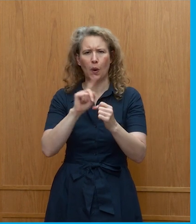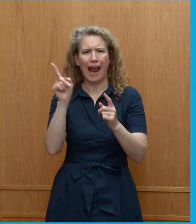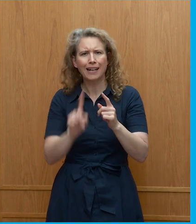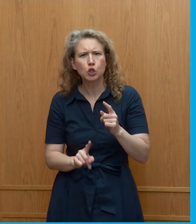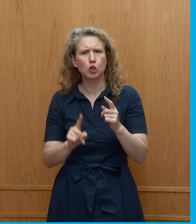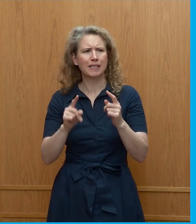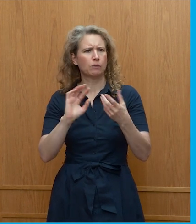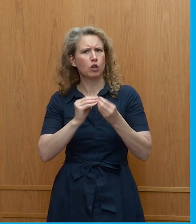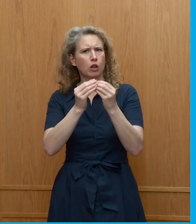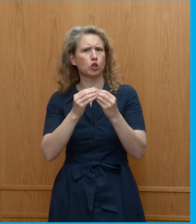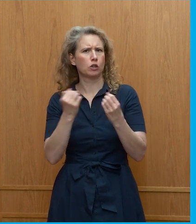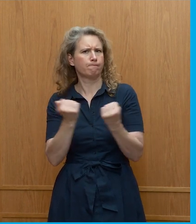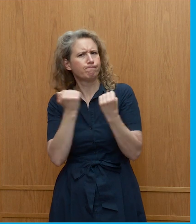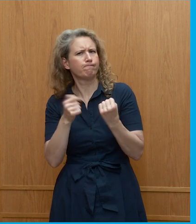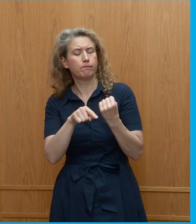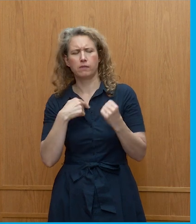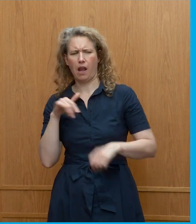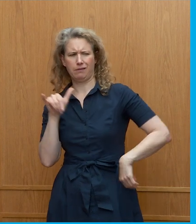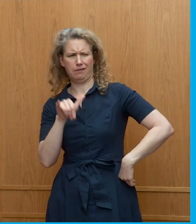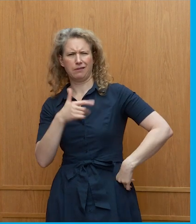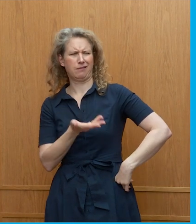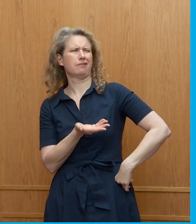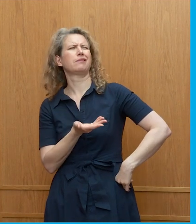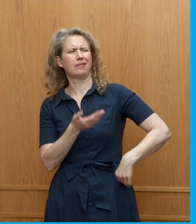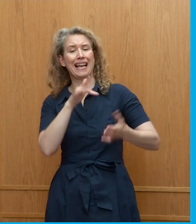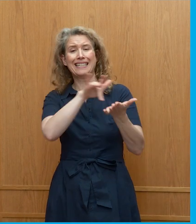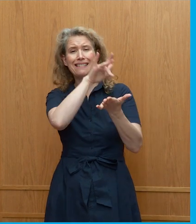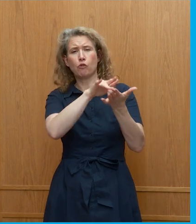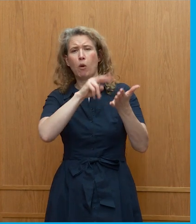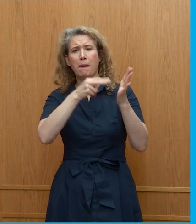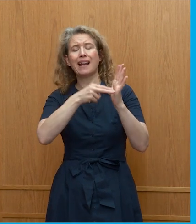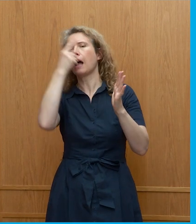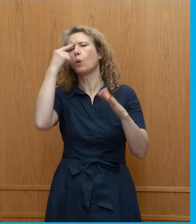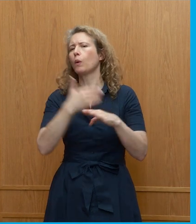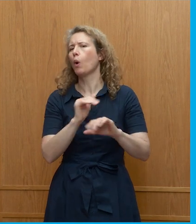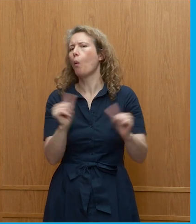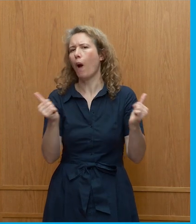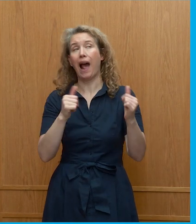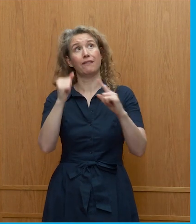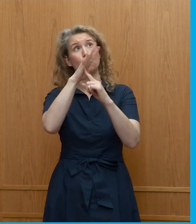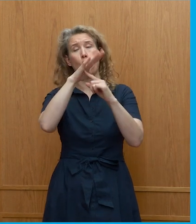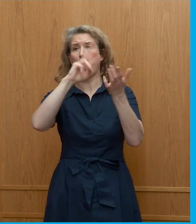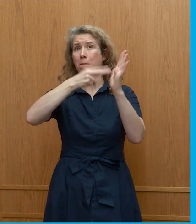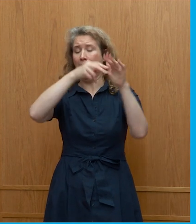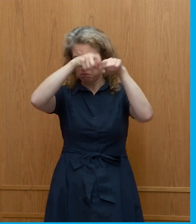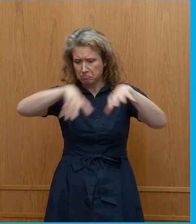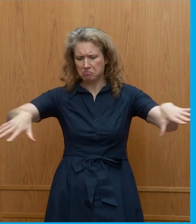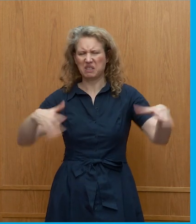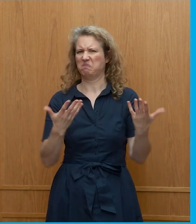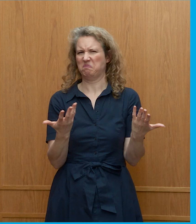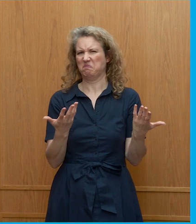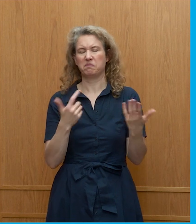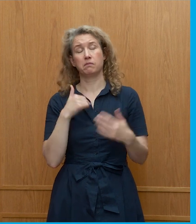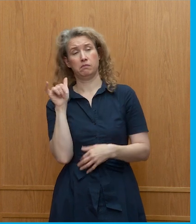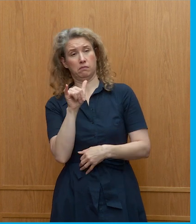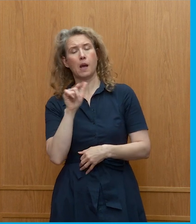I was skeptical because I thought it was central planning, which I don't think works very well, so I was skeptical. But then what